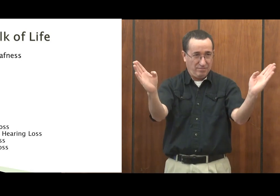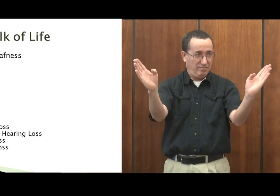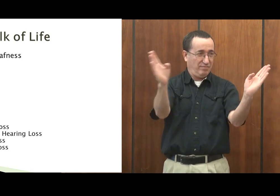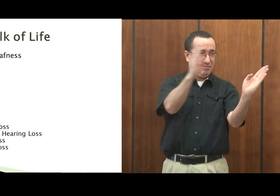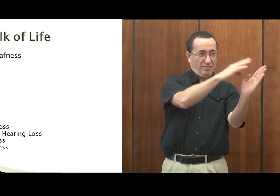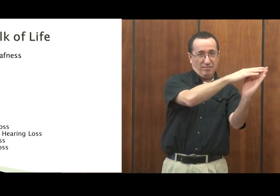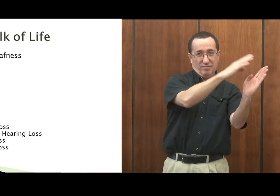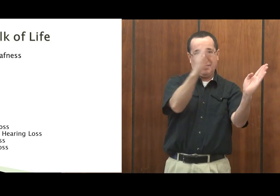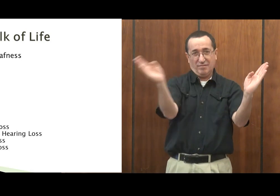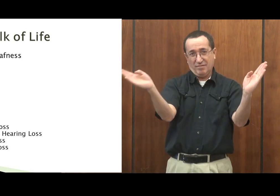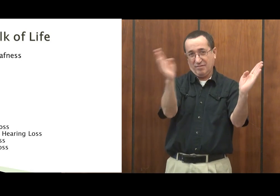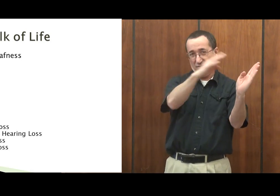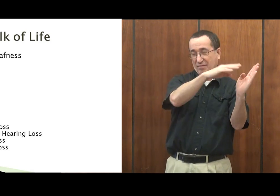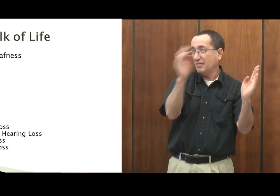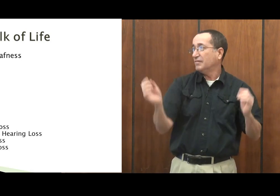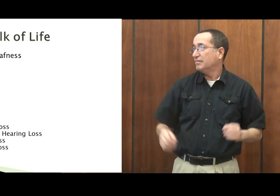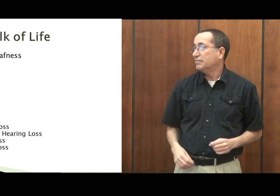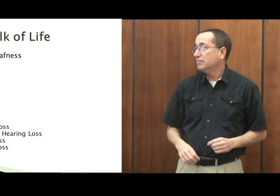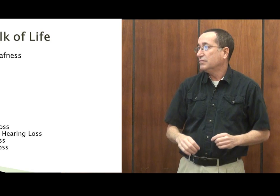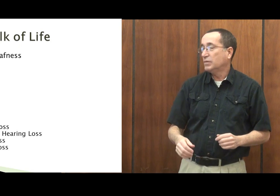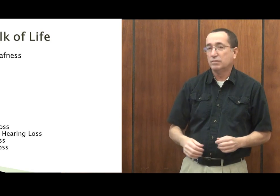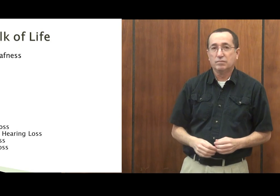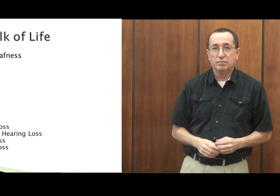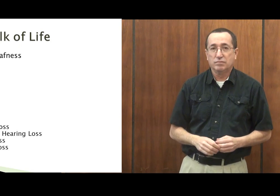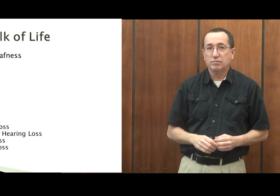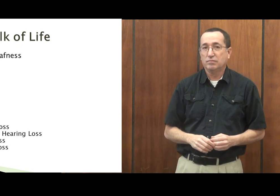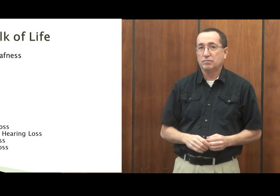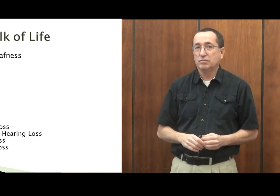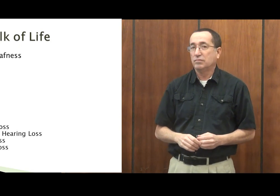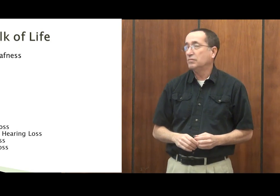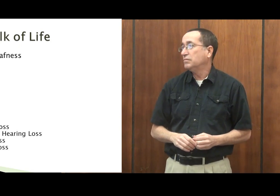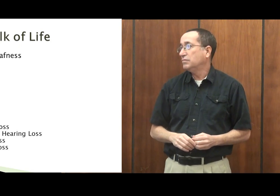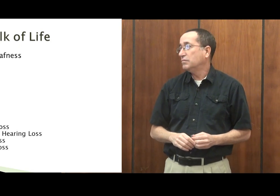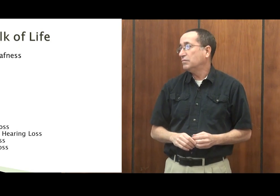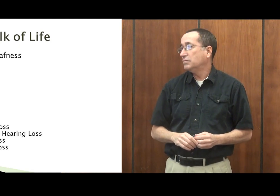wide range of hearing or hearing loss that you can have.